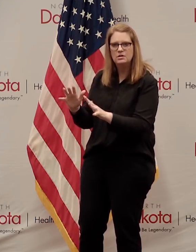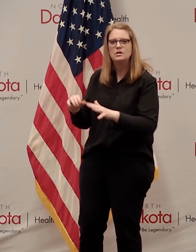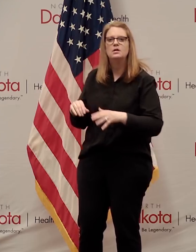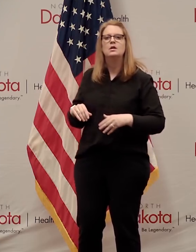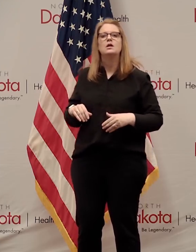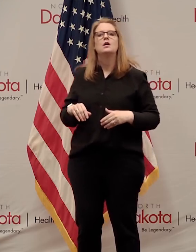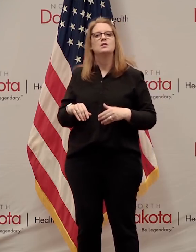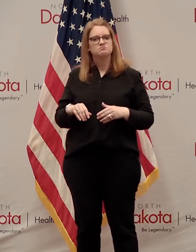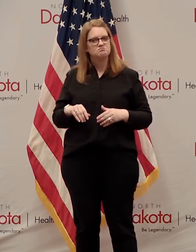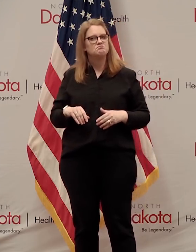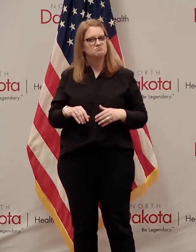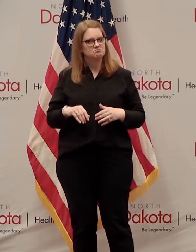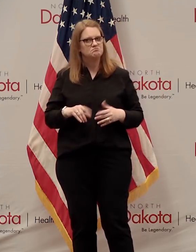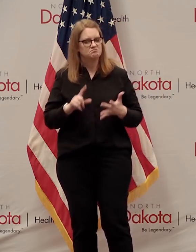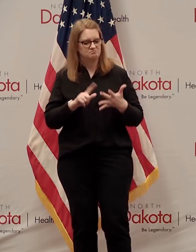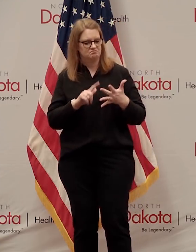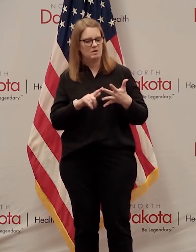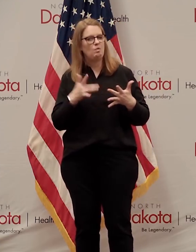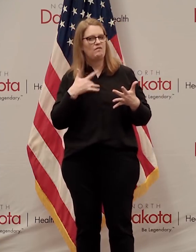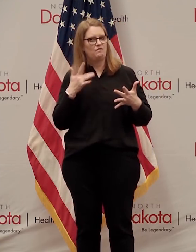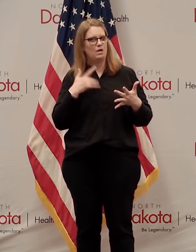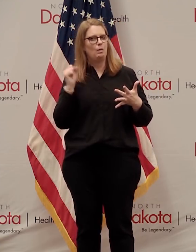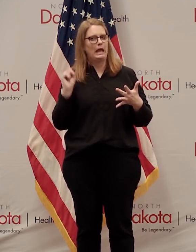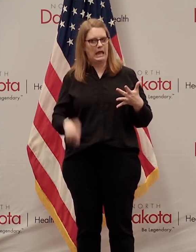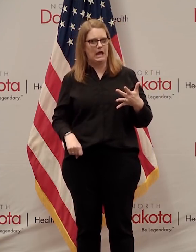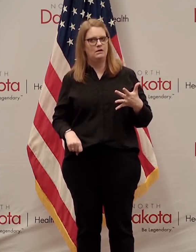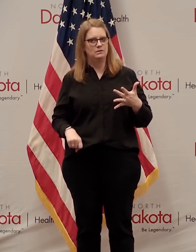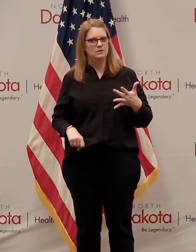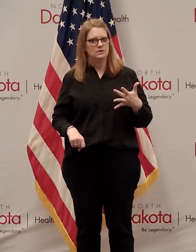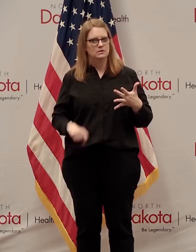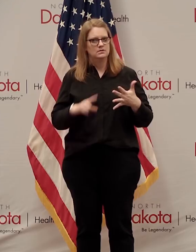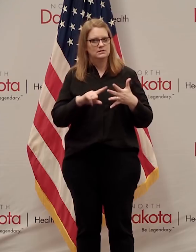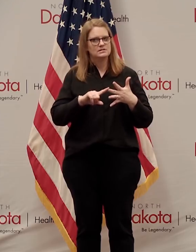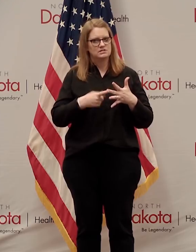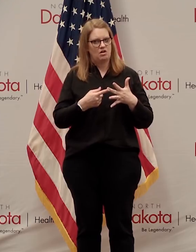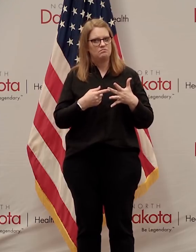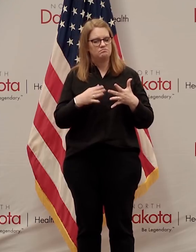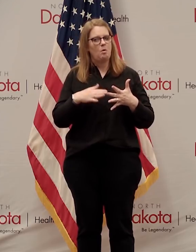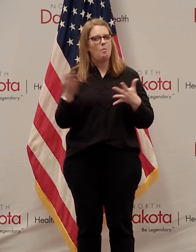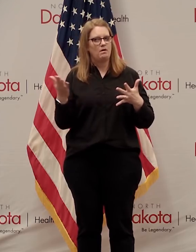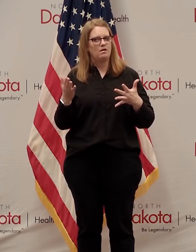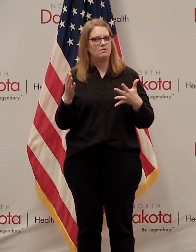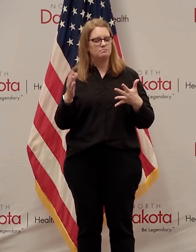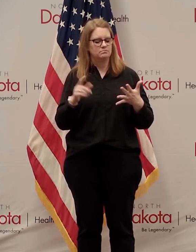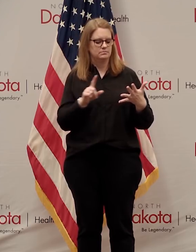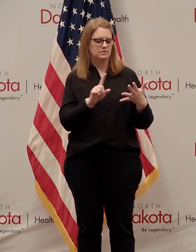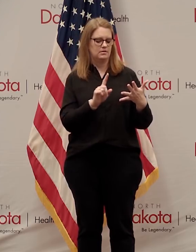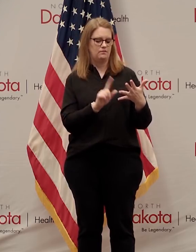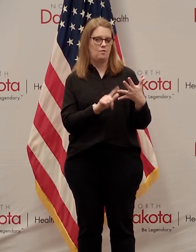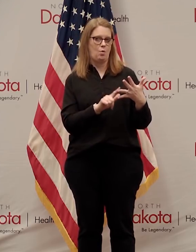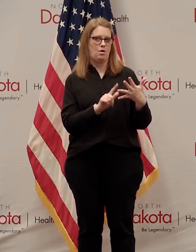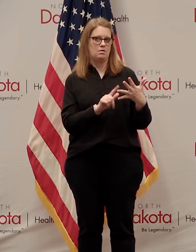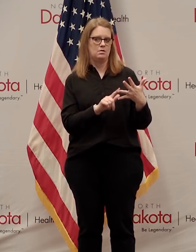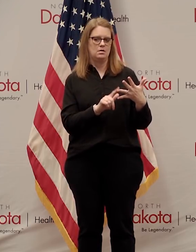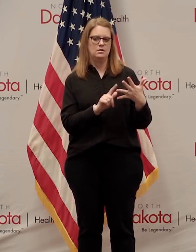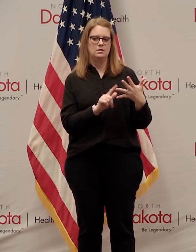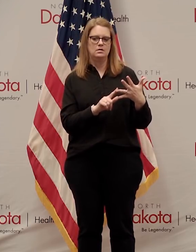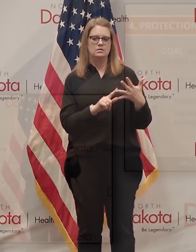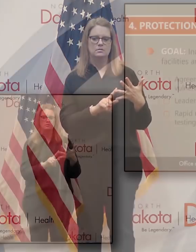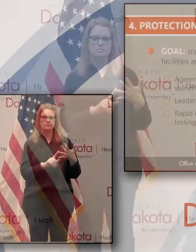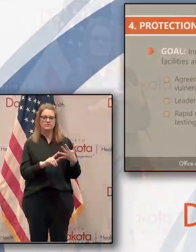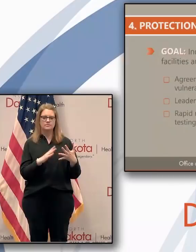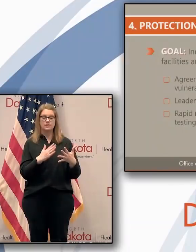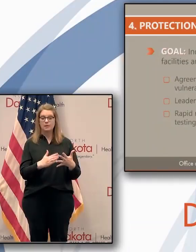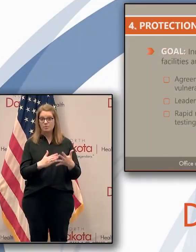demonstrated that we have demonstrated that we can do this that help us get us on the path towards opening up. Number four on the list is protections